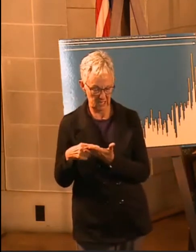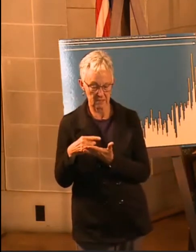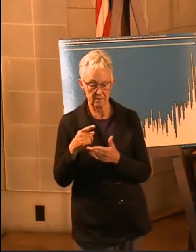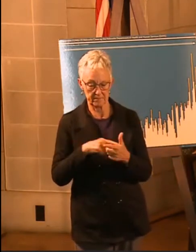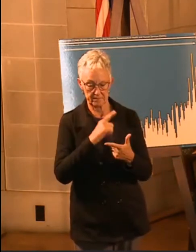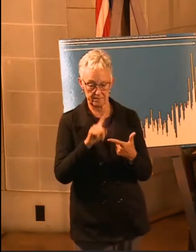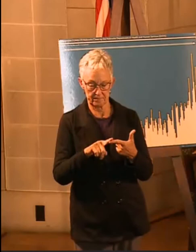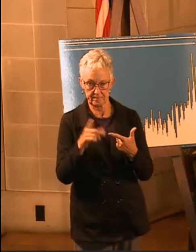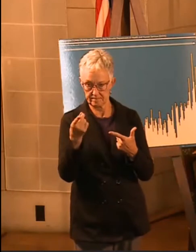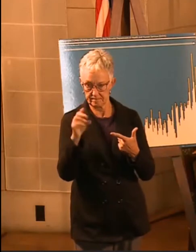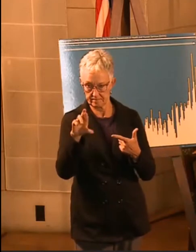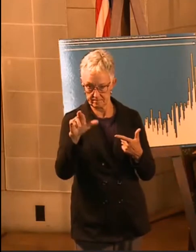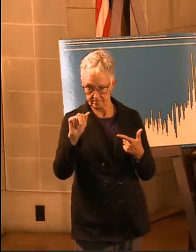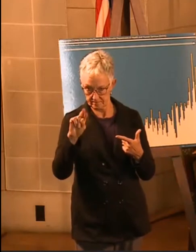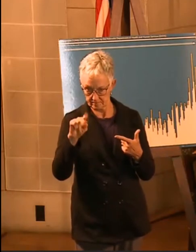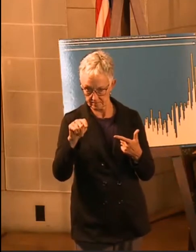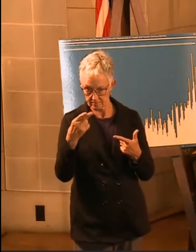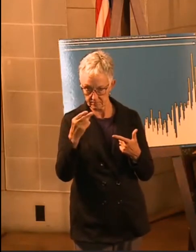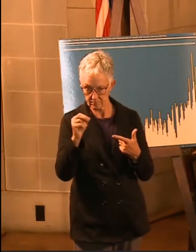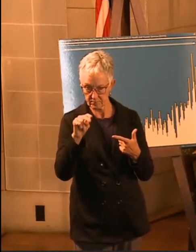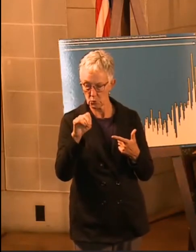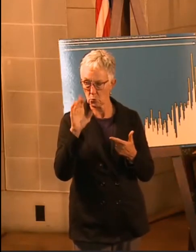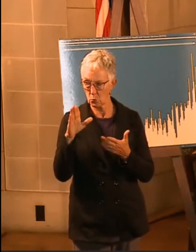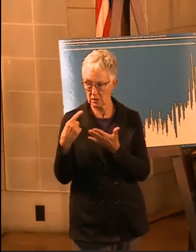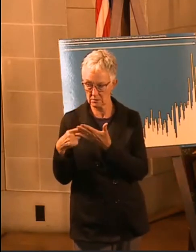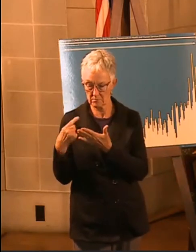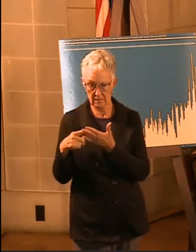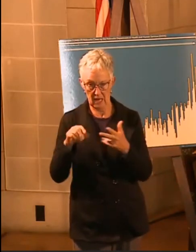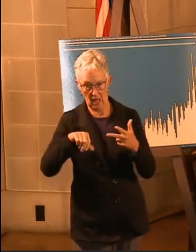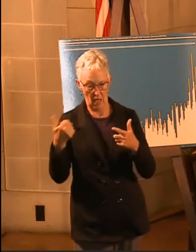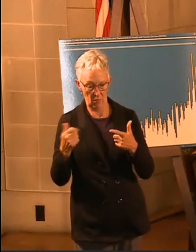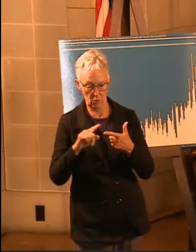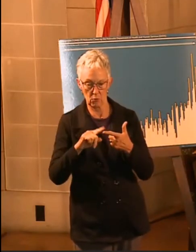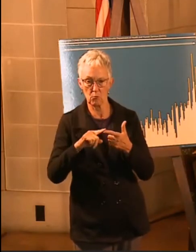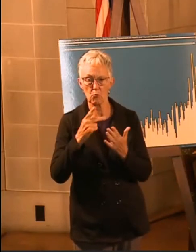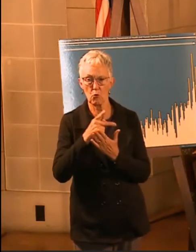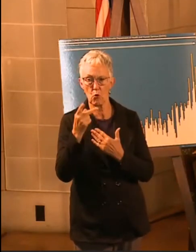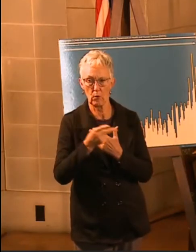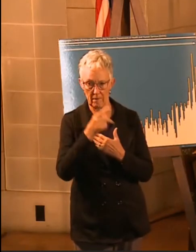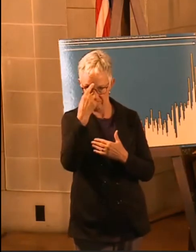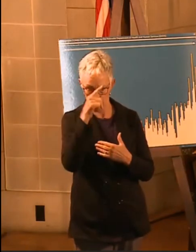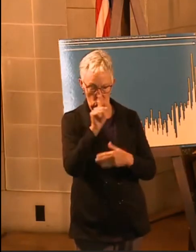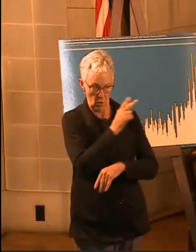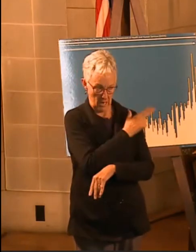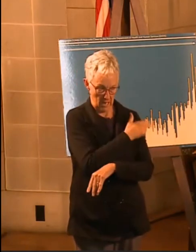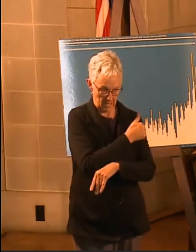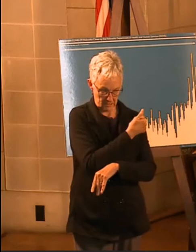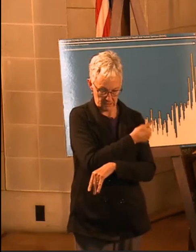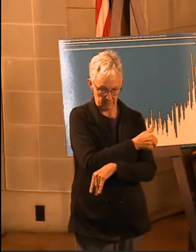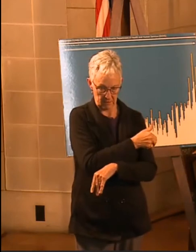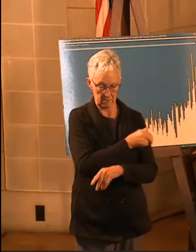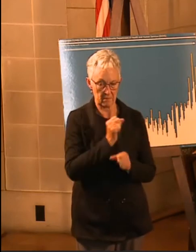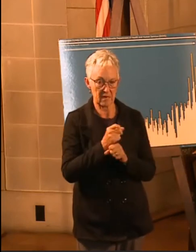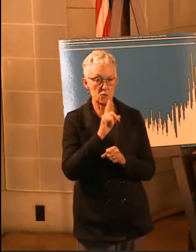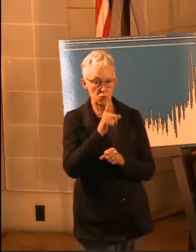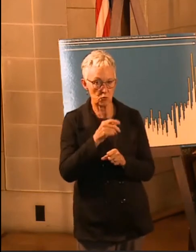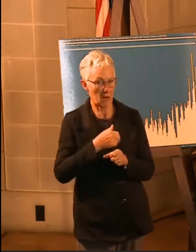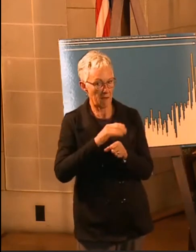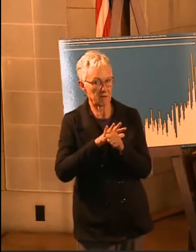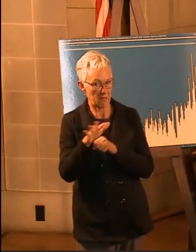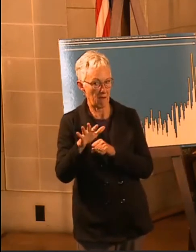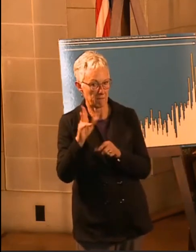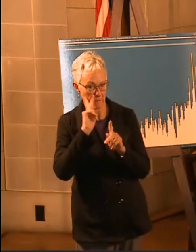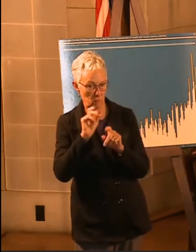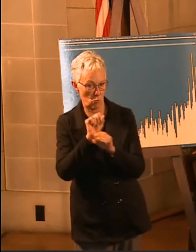Antone is going to talk to us about a program we're going to have for the hospitals with regard to staffing. We've got Gina Ewing, who's the